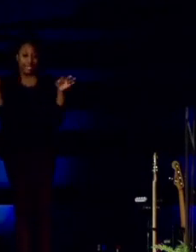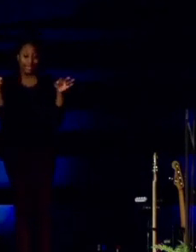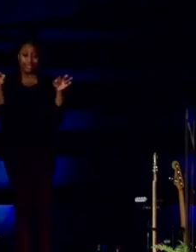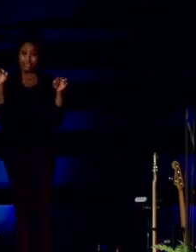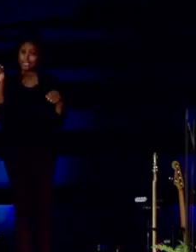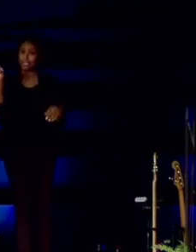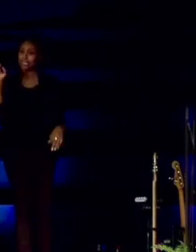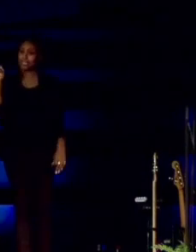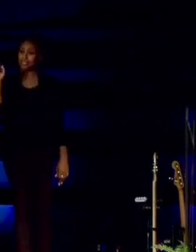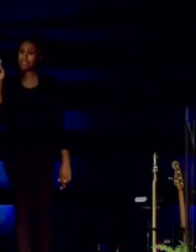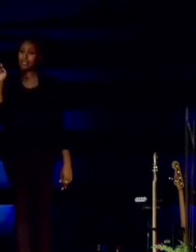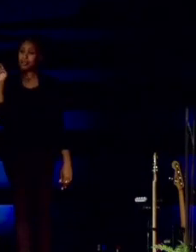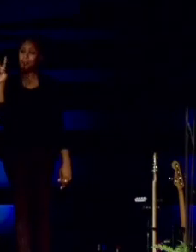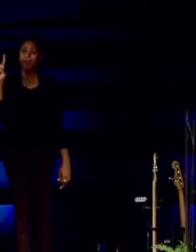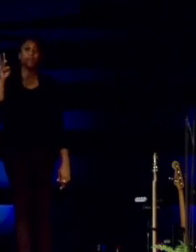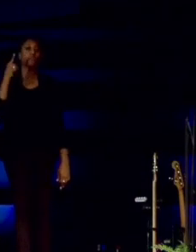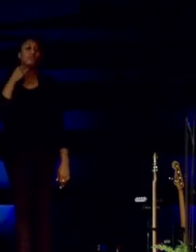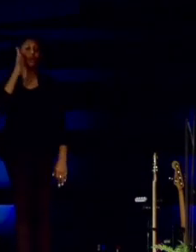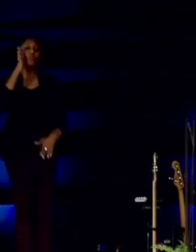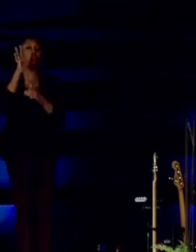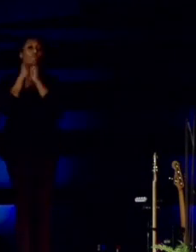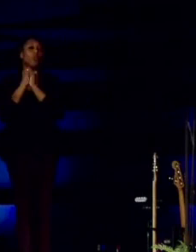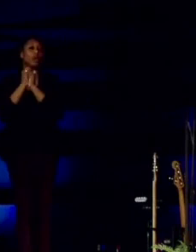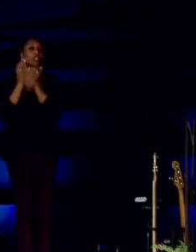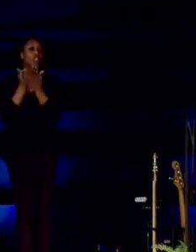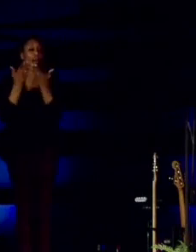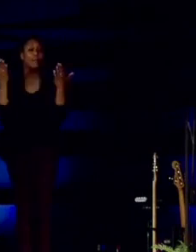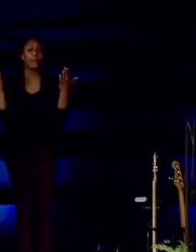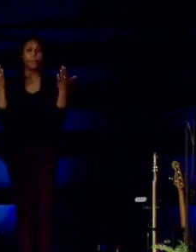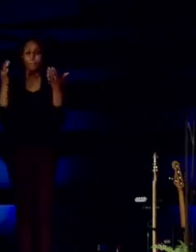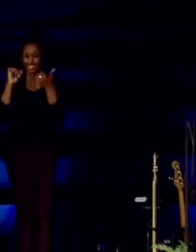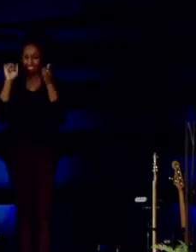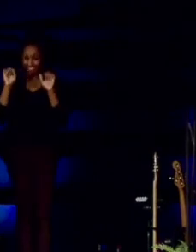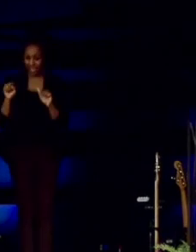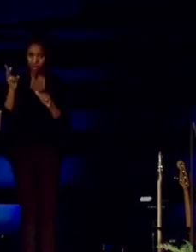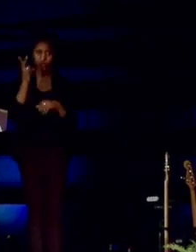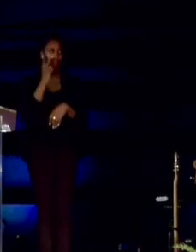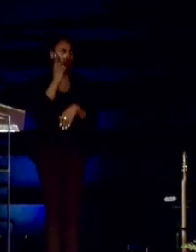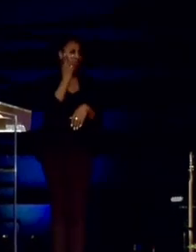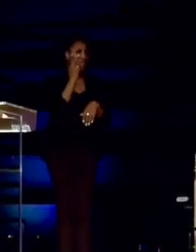says they all worshiped him. But can you look at Thomas' face?